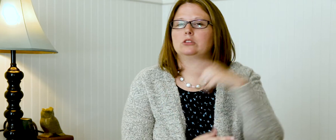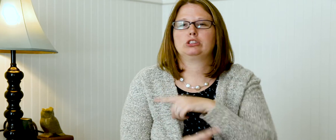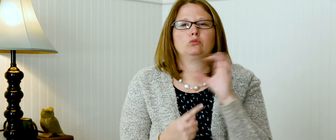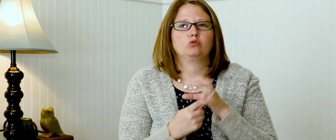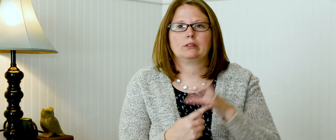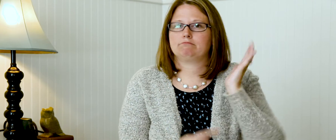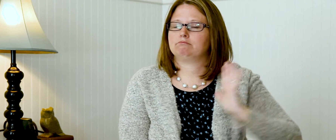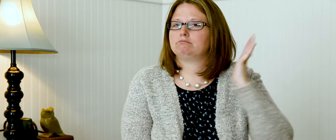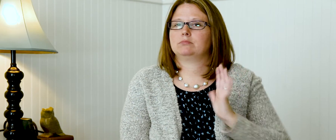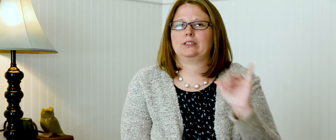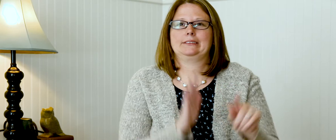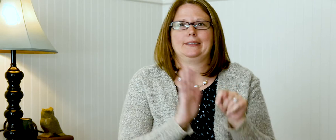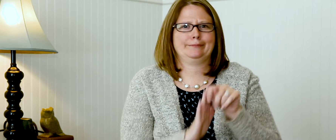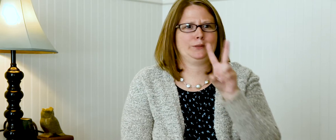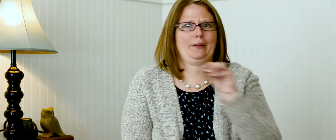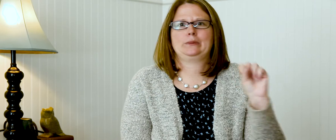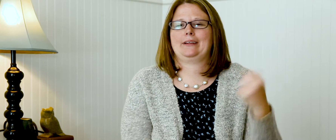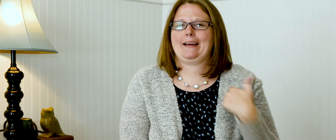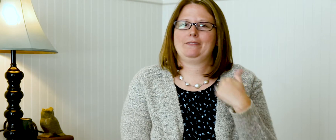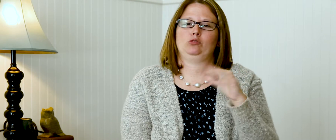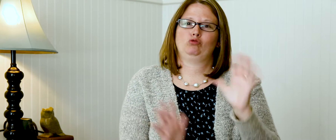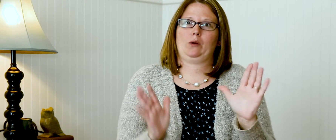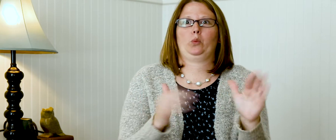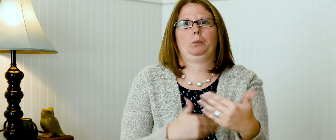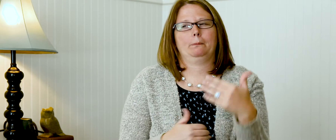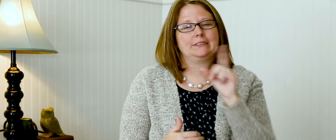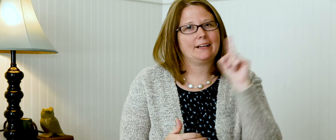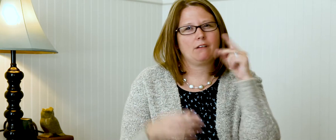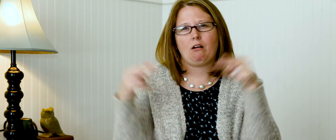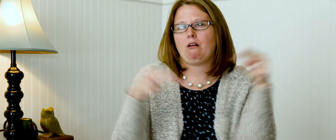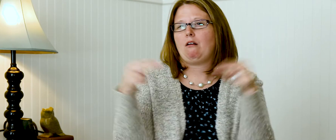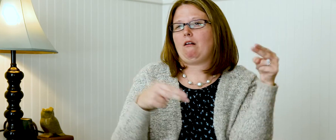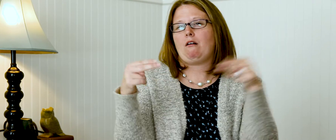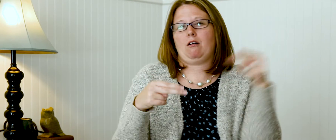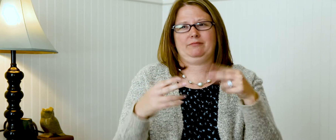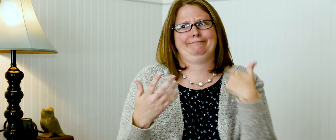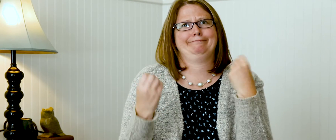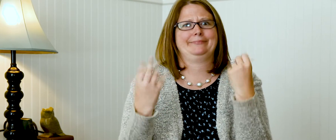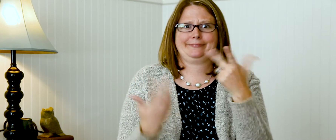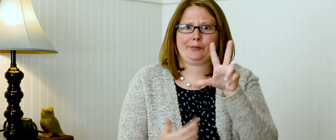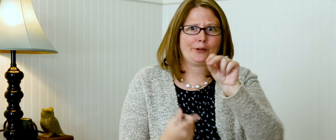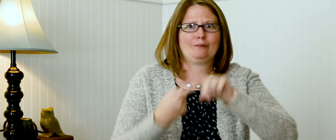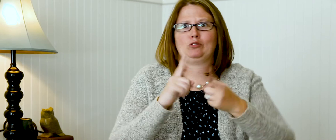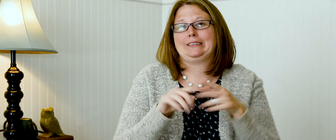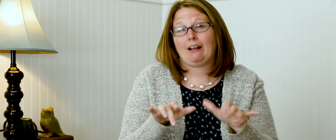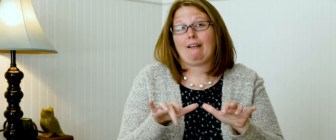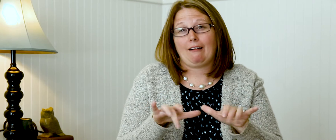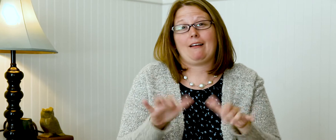college in the early 2000s, was great. We were using online chat rooms where you could have a large number of deaf individuals, up to 30 of us chatting away,